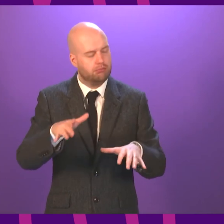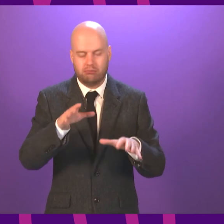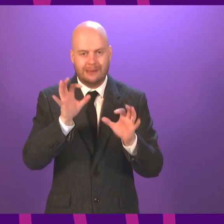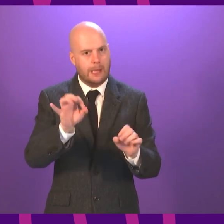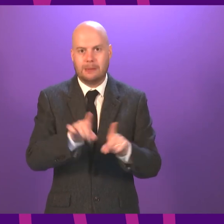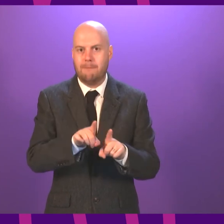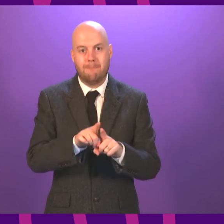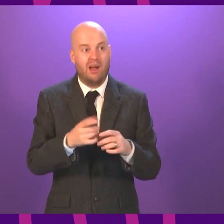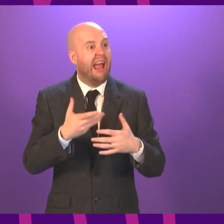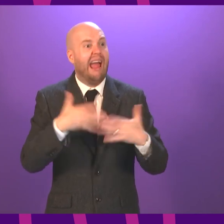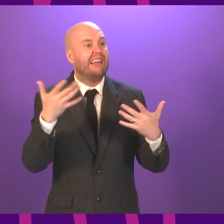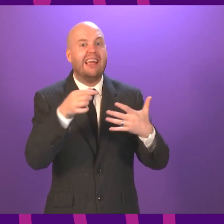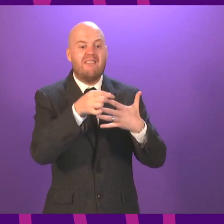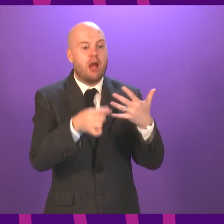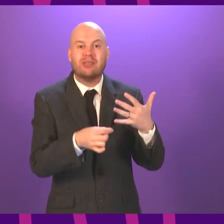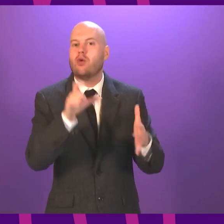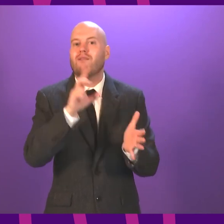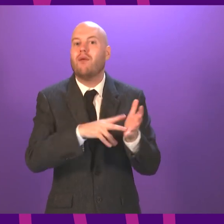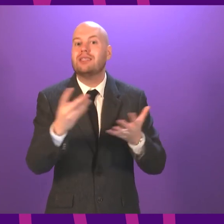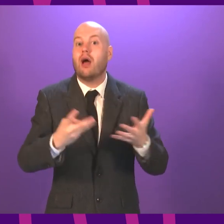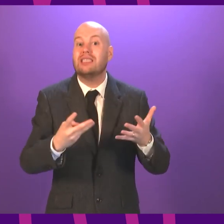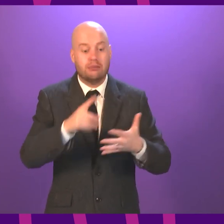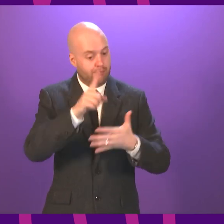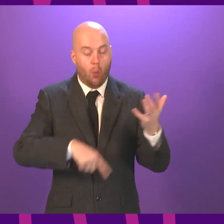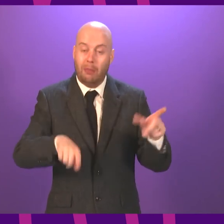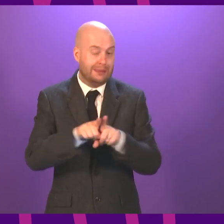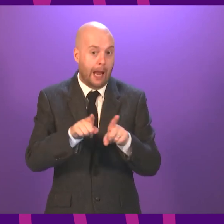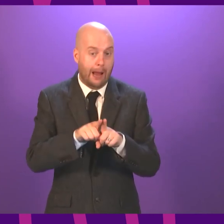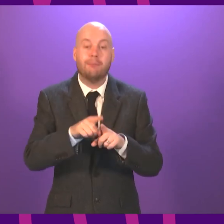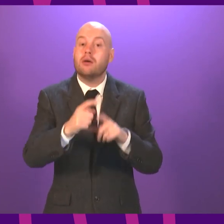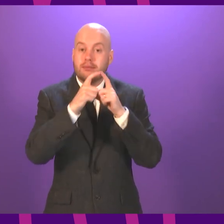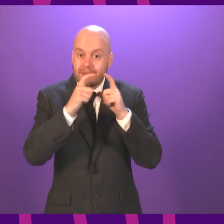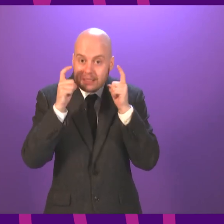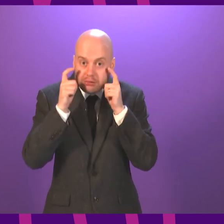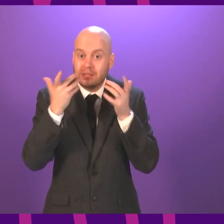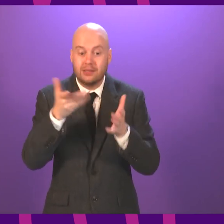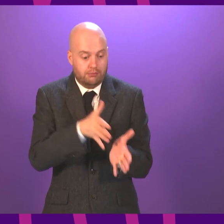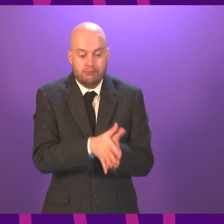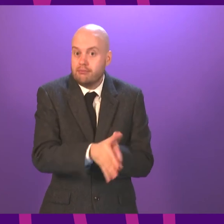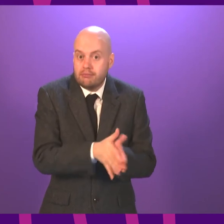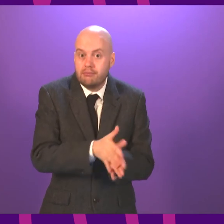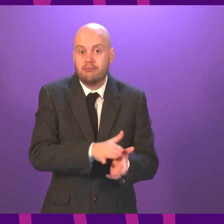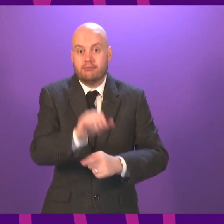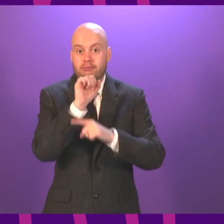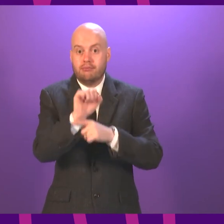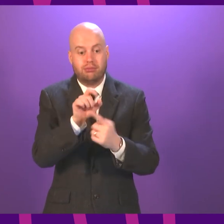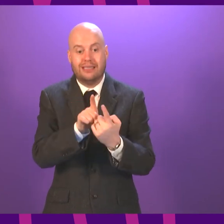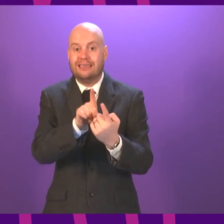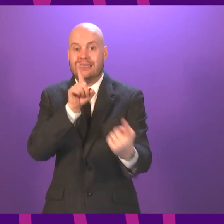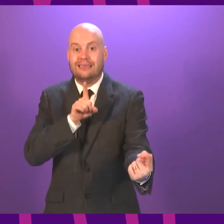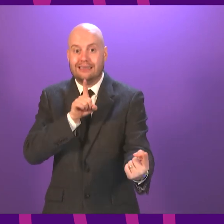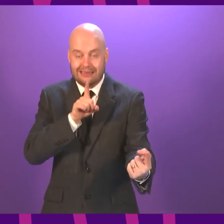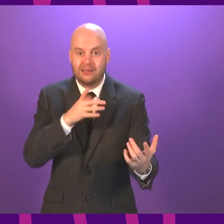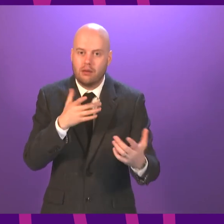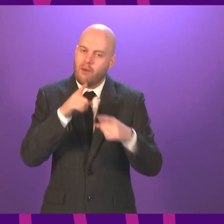basic measures we know about – hand hygiene, face coverings, distancing, making sure that we are all following the guidance that is in